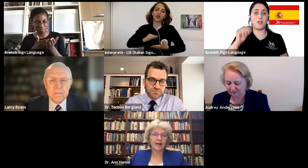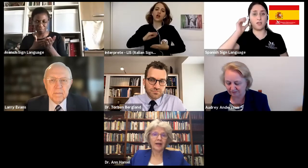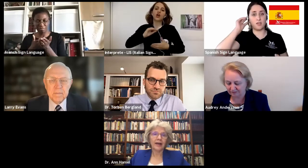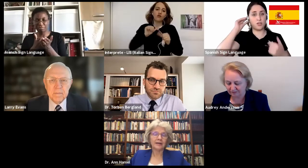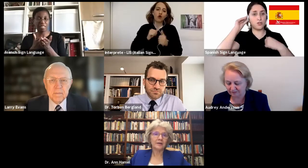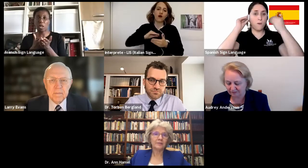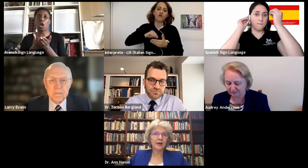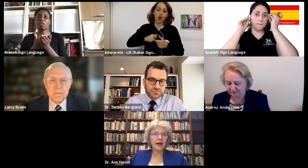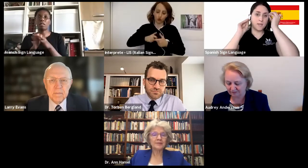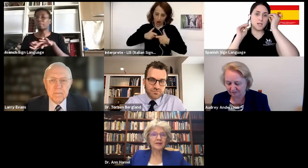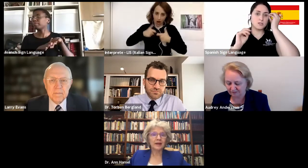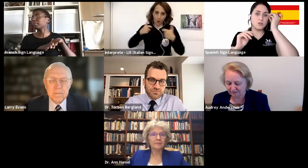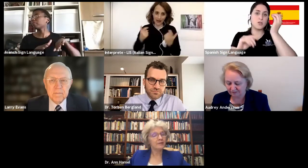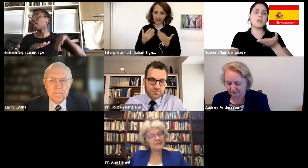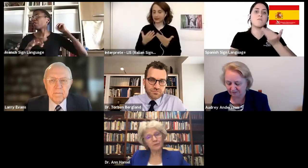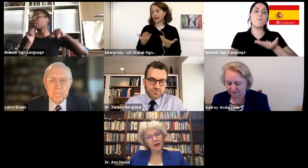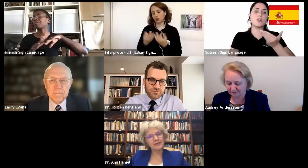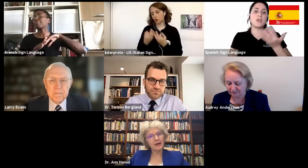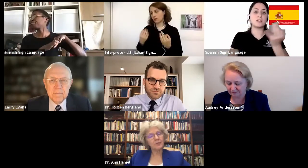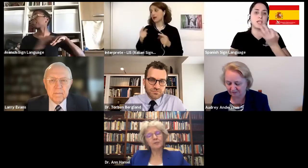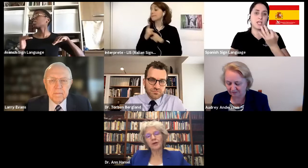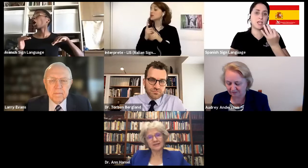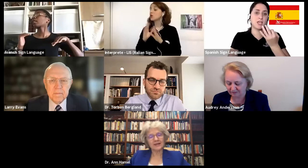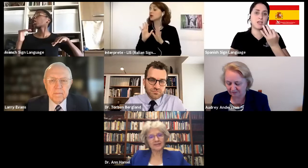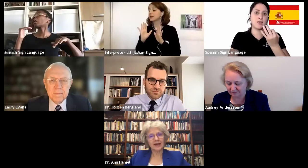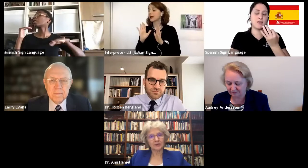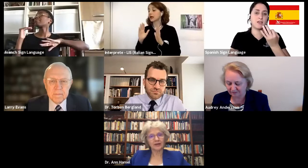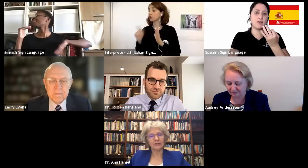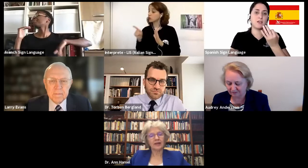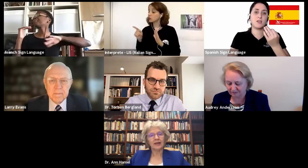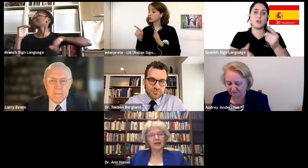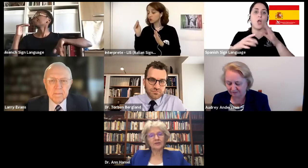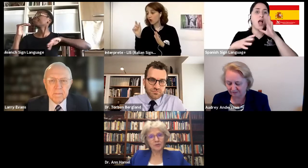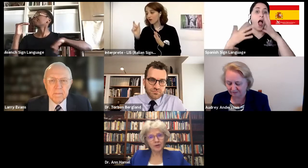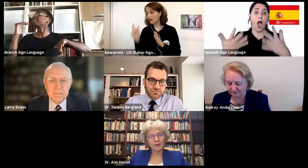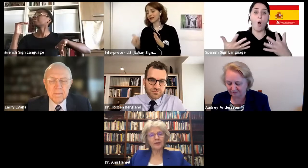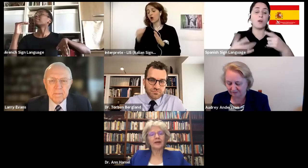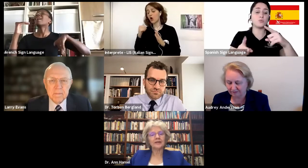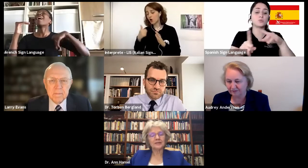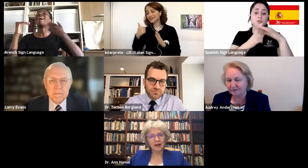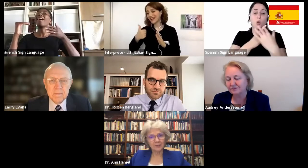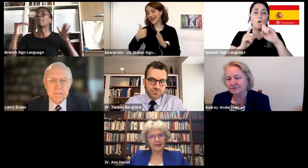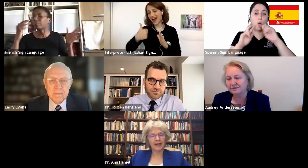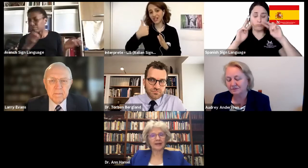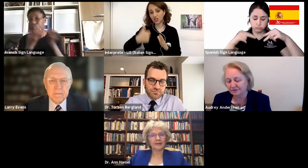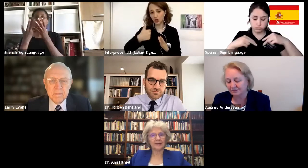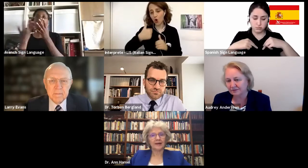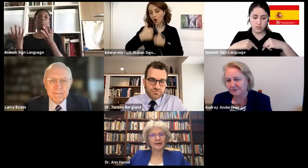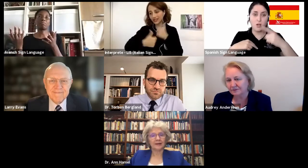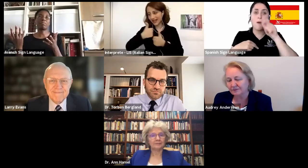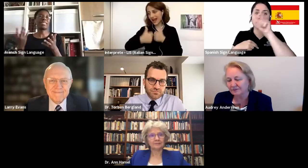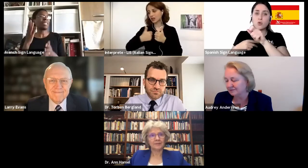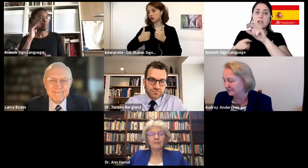are, and perhaps meet with someone to help you process that grief. It's normal, and it's complicated.